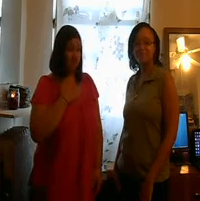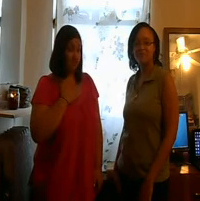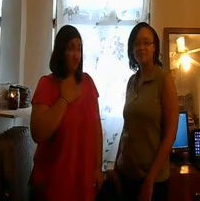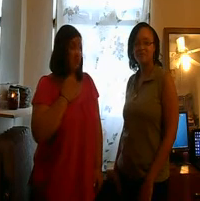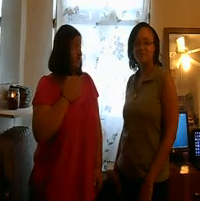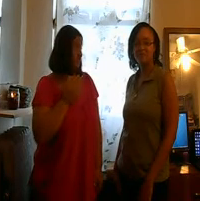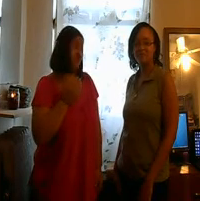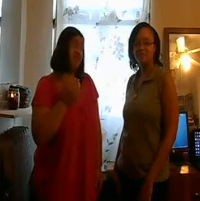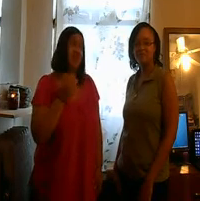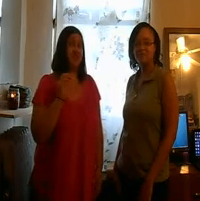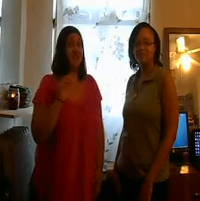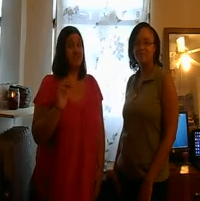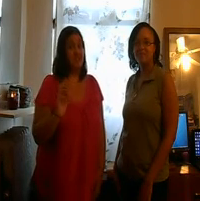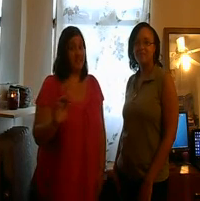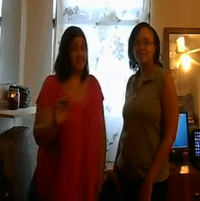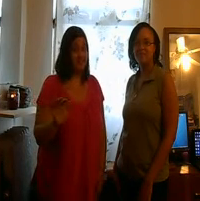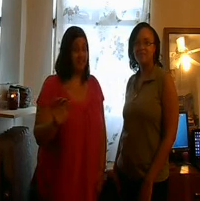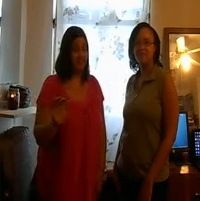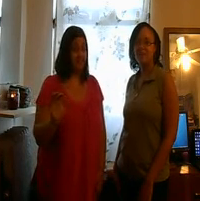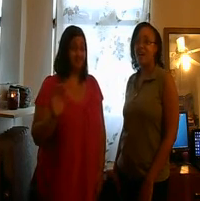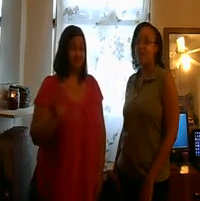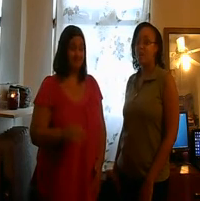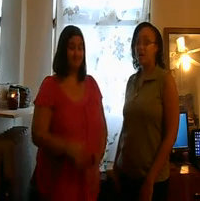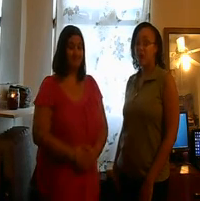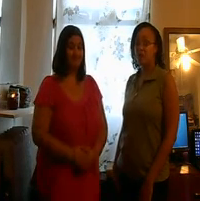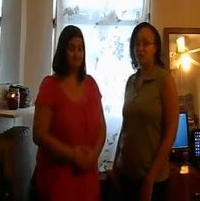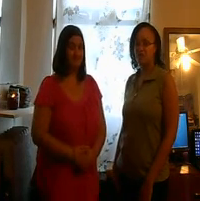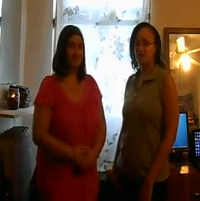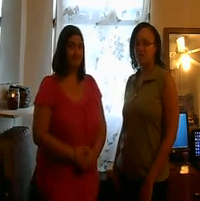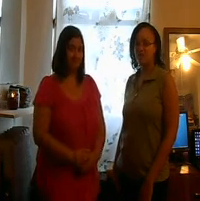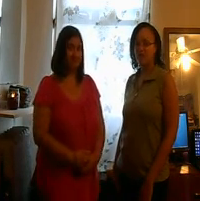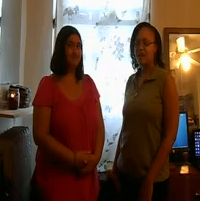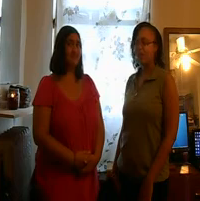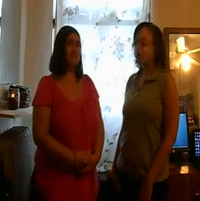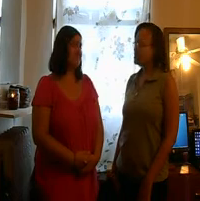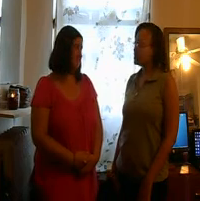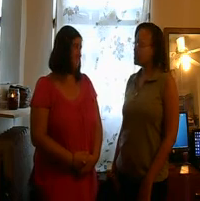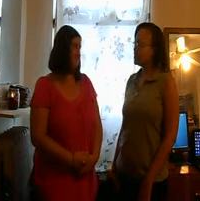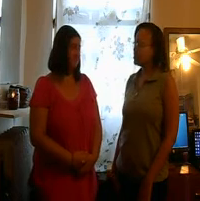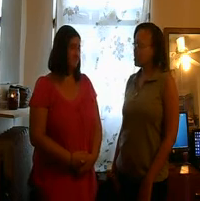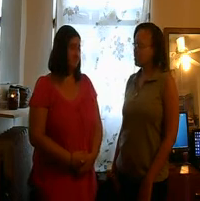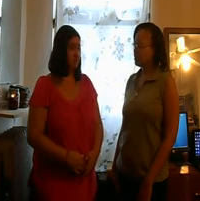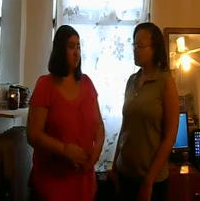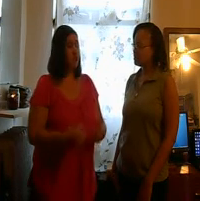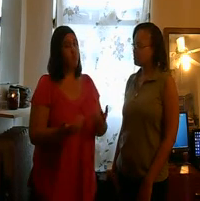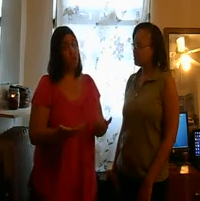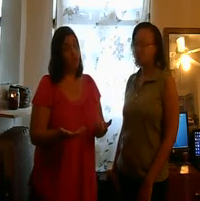-year-old student and artiste. I'm a lot older. I'm old enough to be your mother. Well,